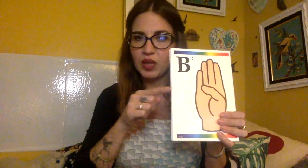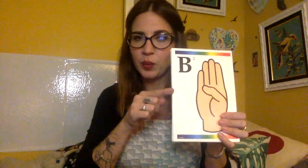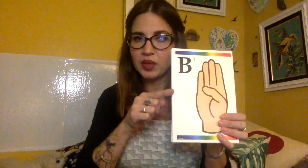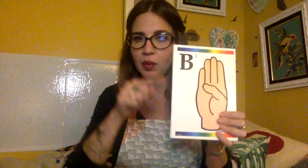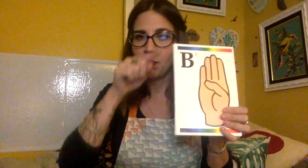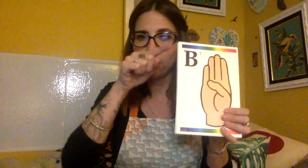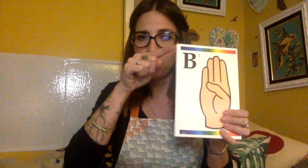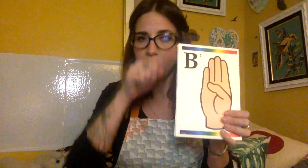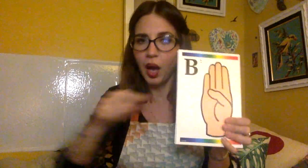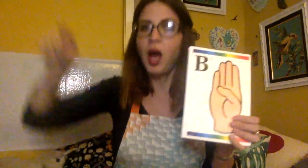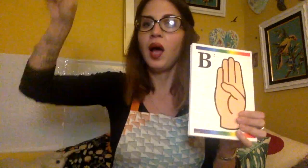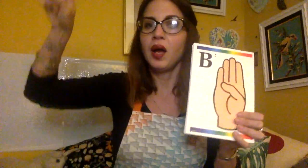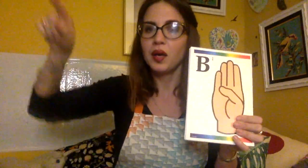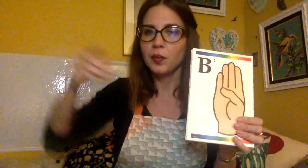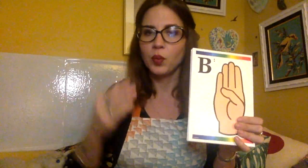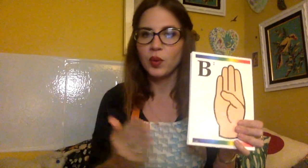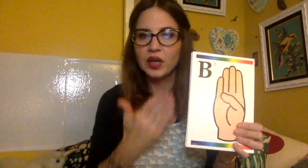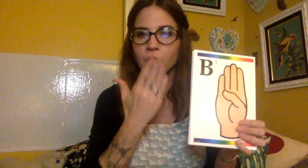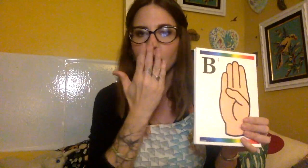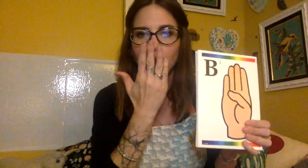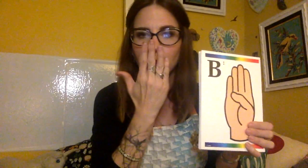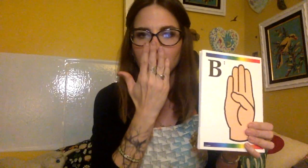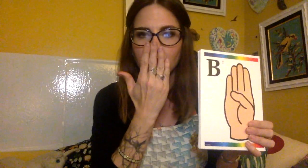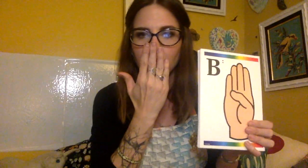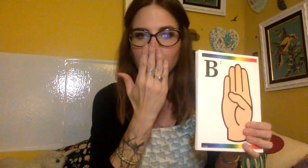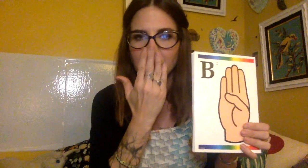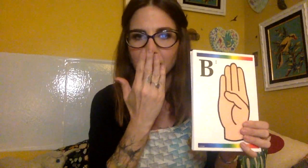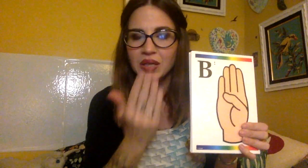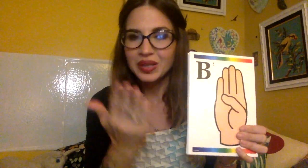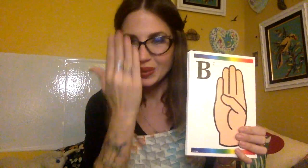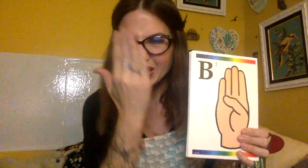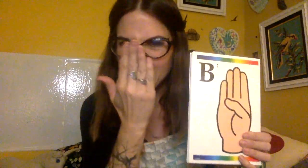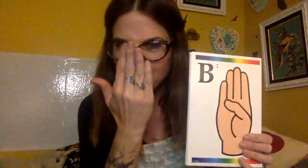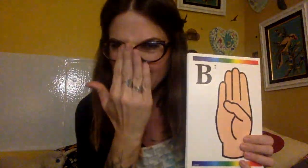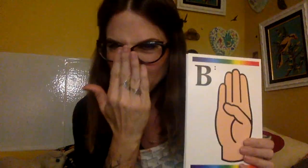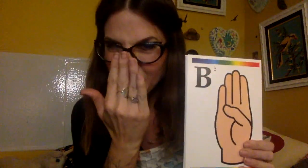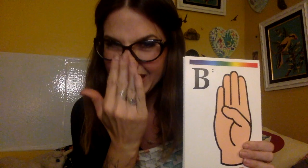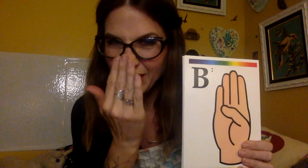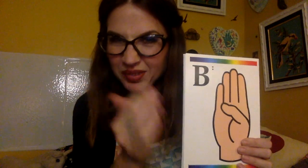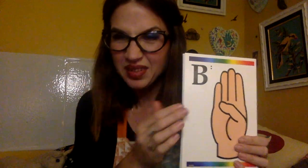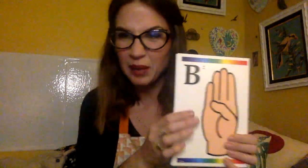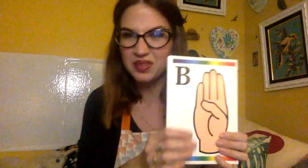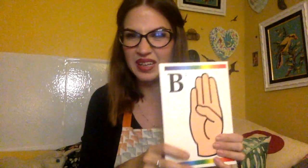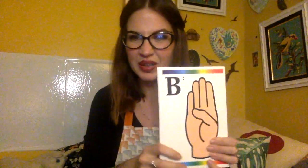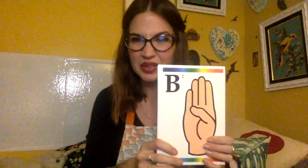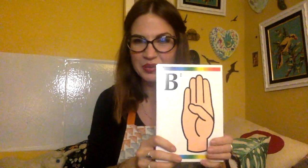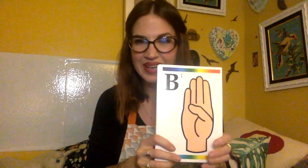don't want to go, oh, oh. We want to go, pu, pu. Make sure we get our stop sign. Are you ready?